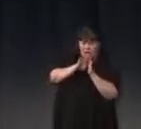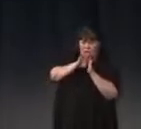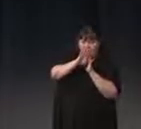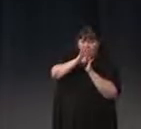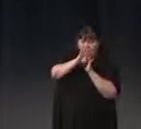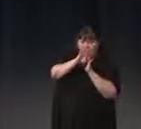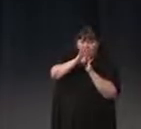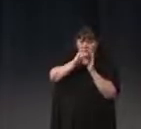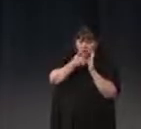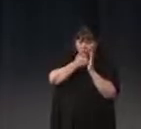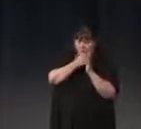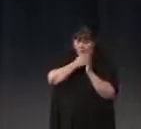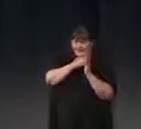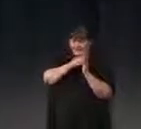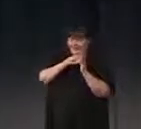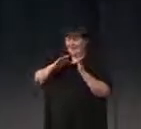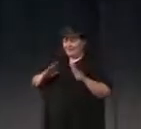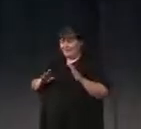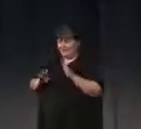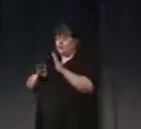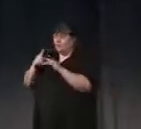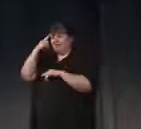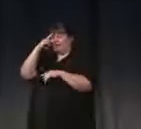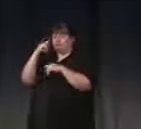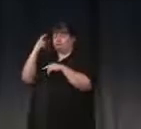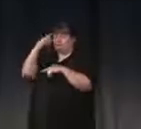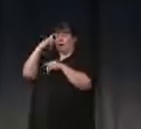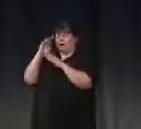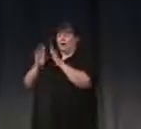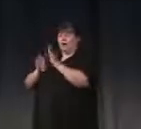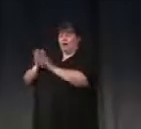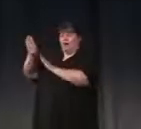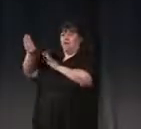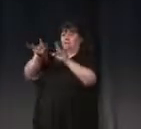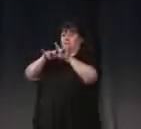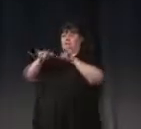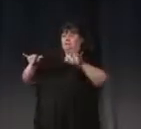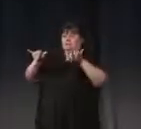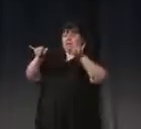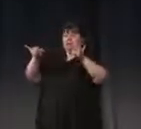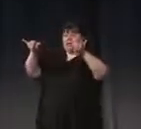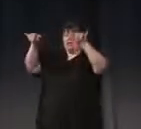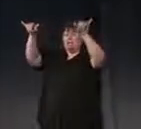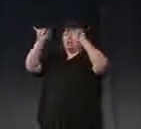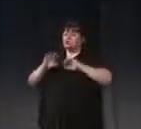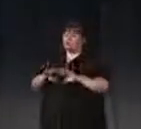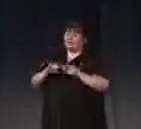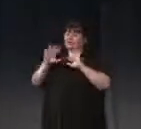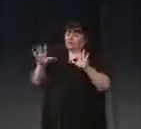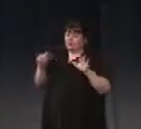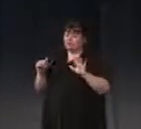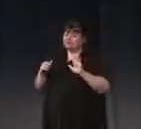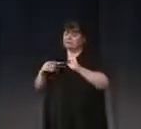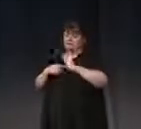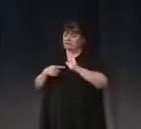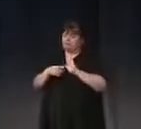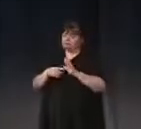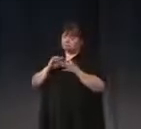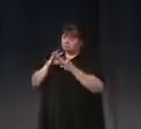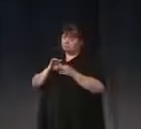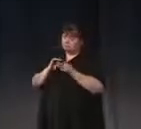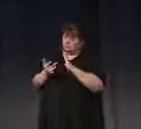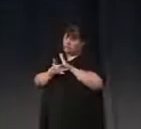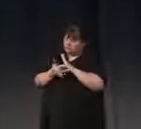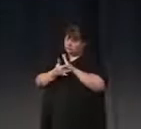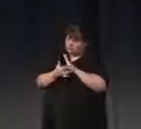that's being mapped onto new models of the brain. So clearly, these metaphors are linked to technological